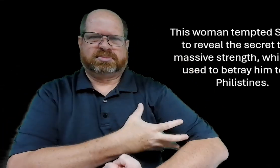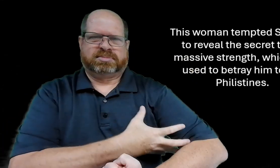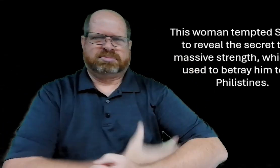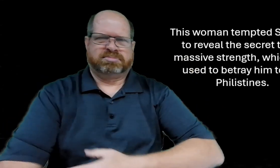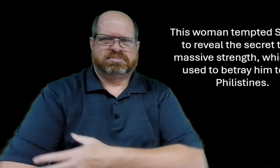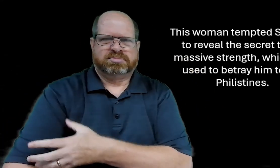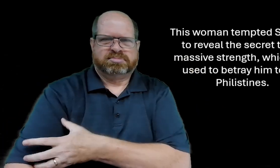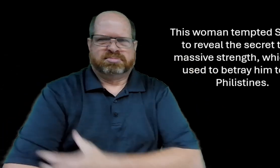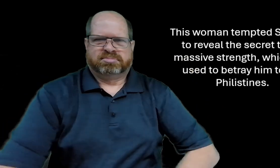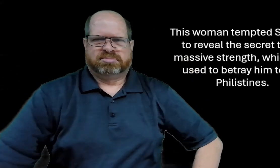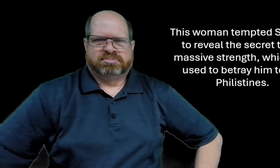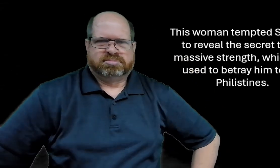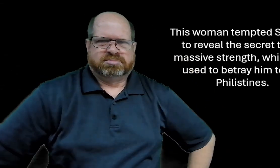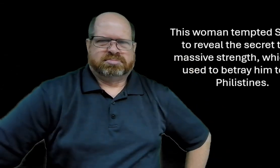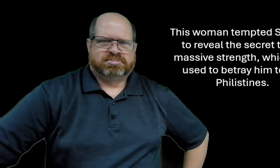strong big muscles